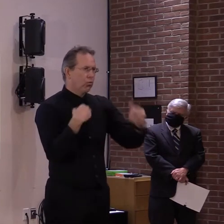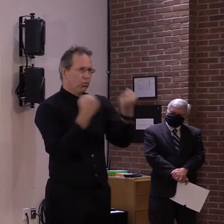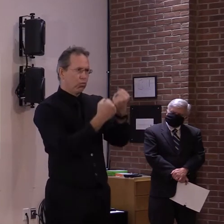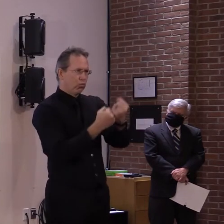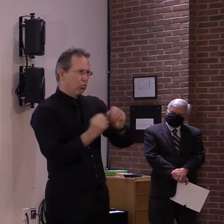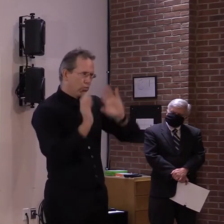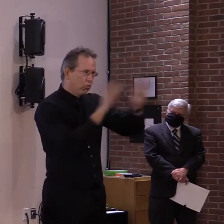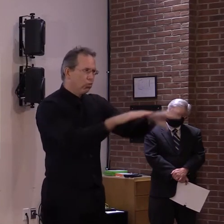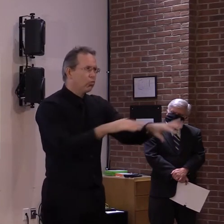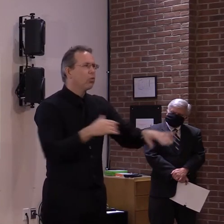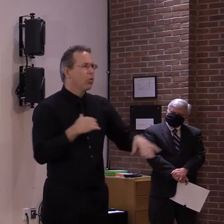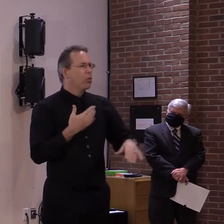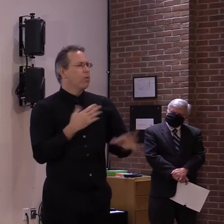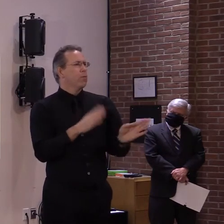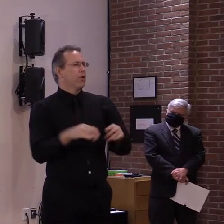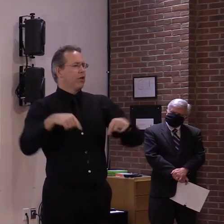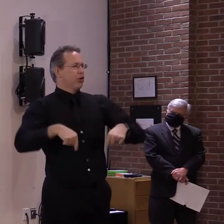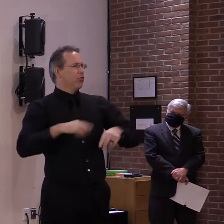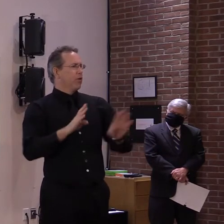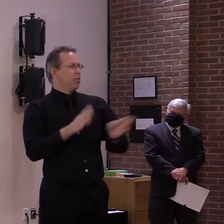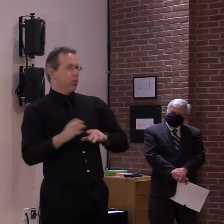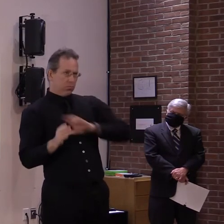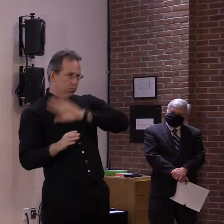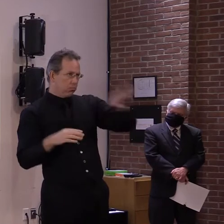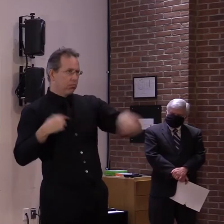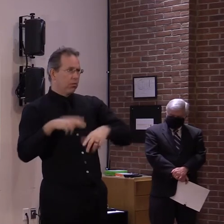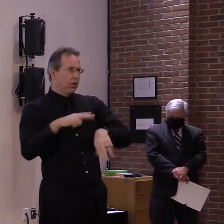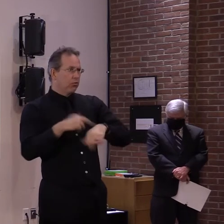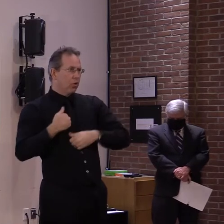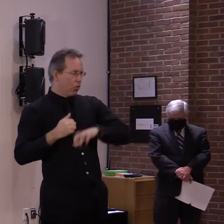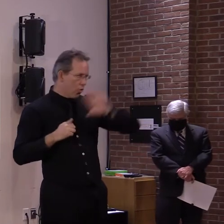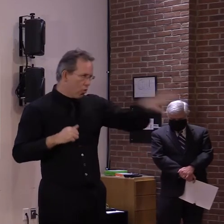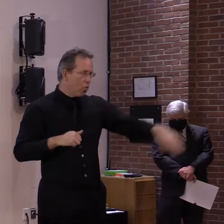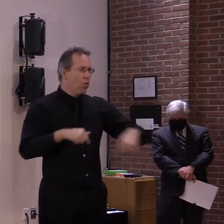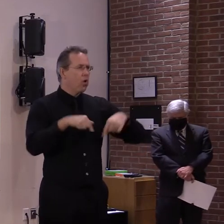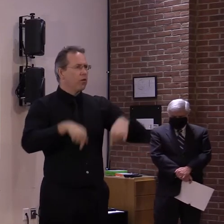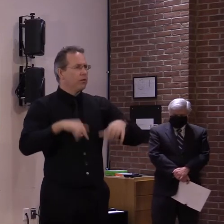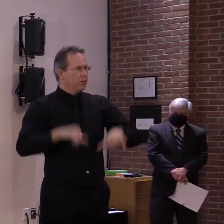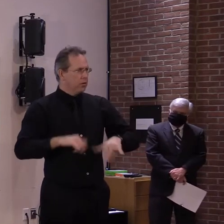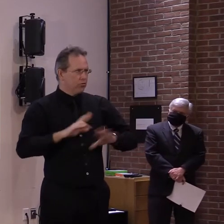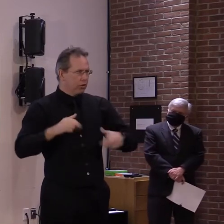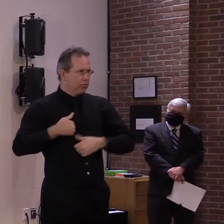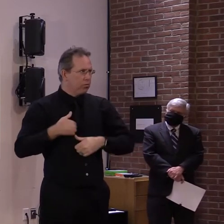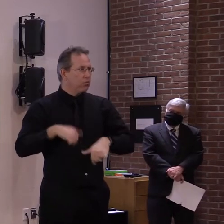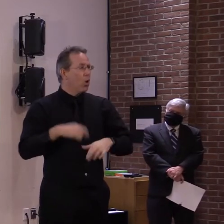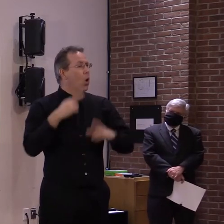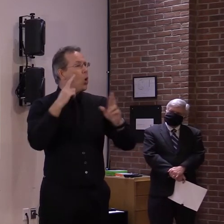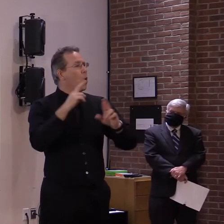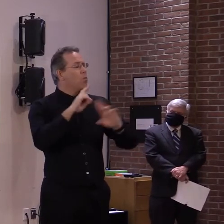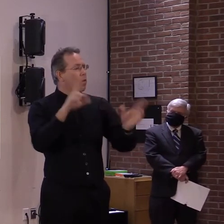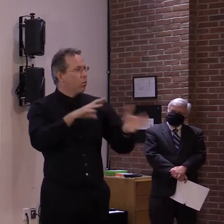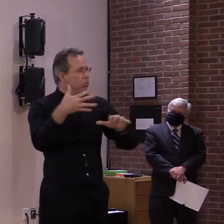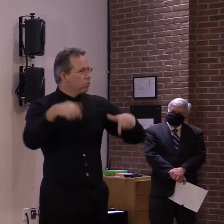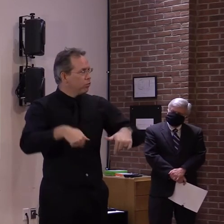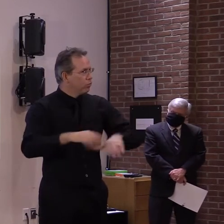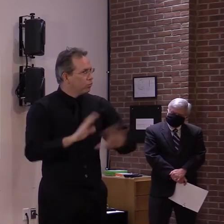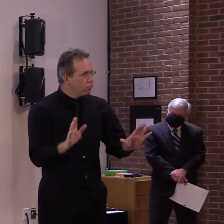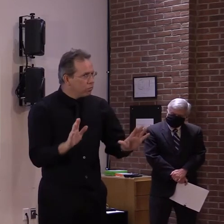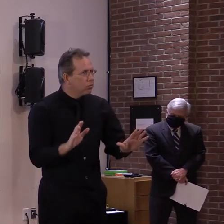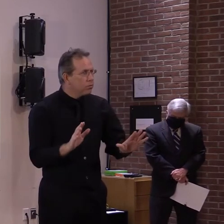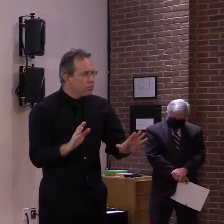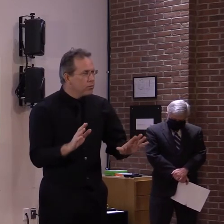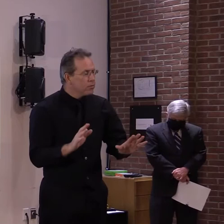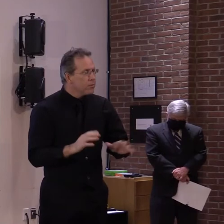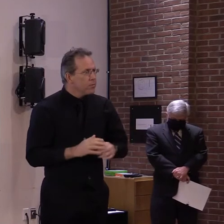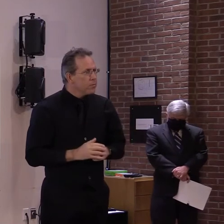resources that we have available and ready to go. But I feel good about, again, the briefings I receive on a daily basis